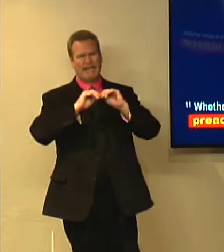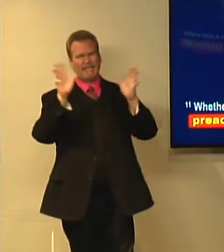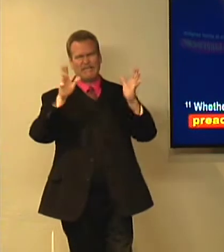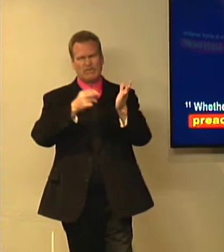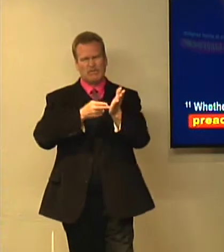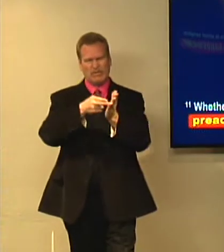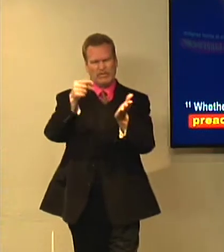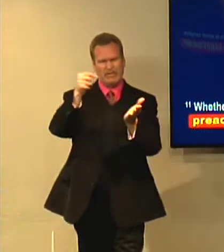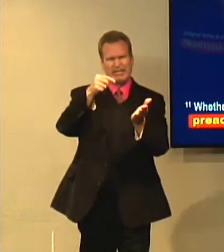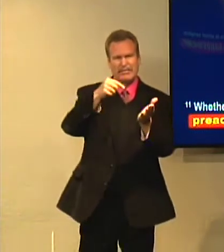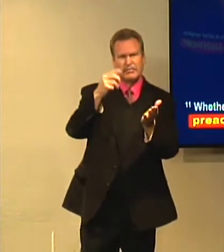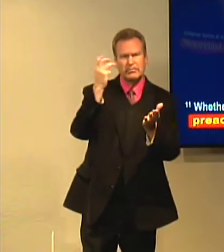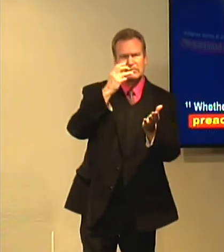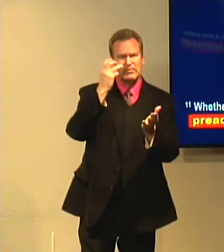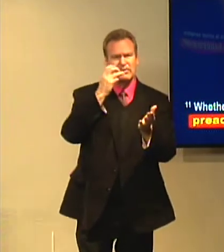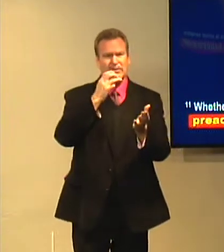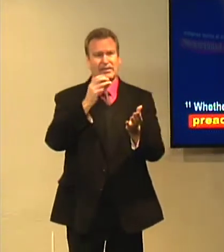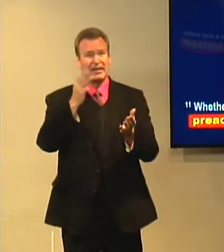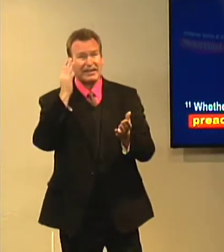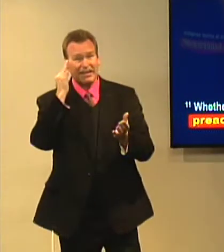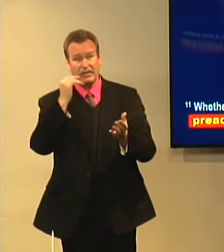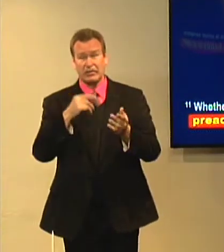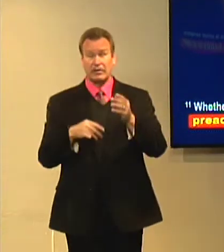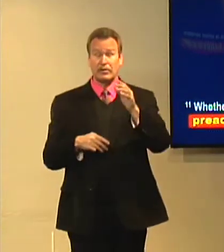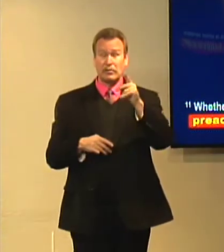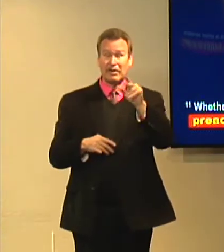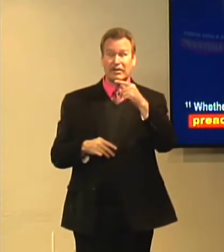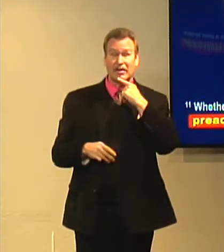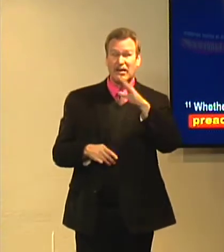This other point this evening is it's absolute truth. truth.